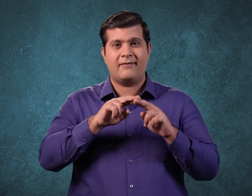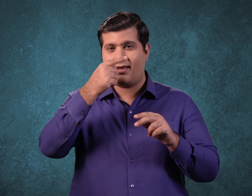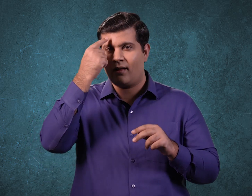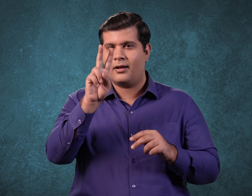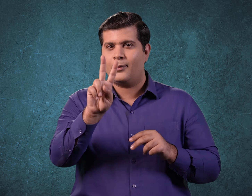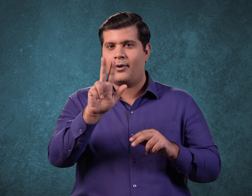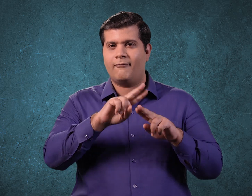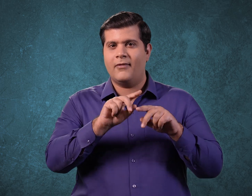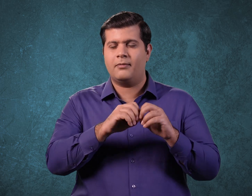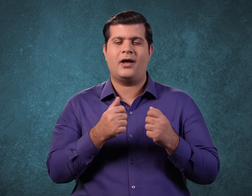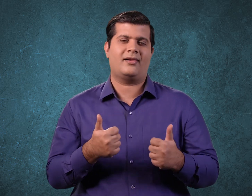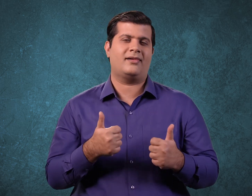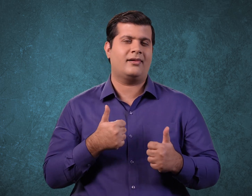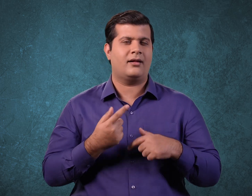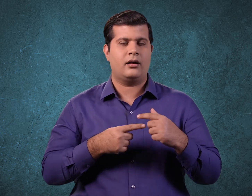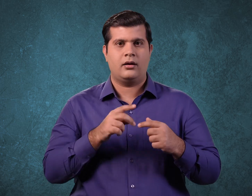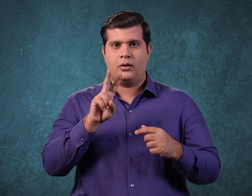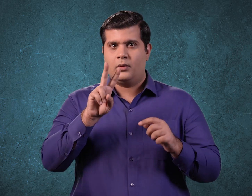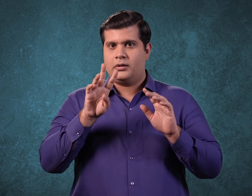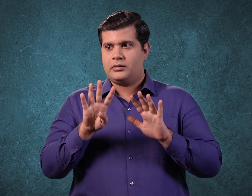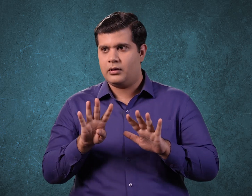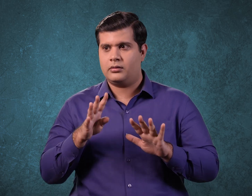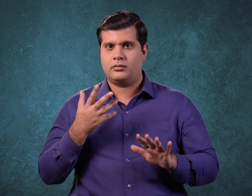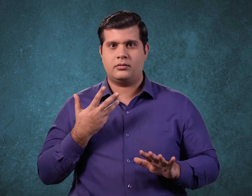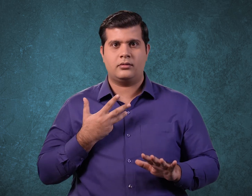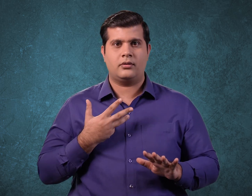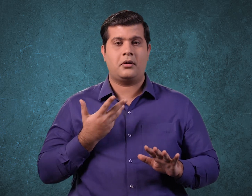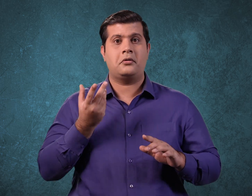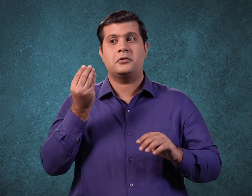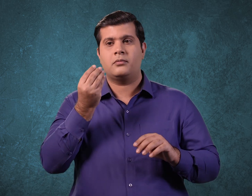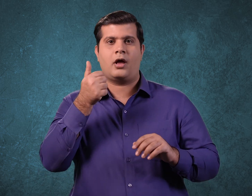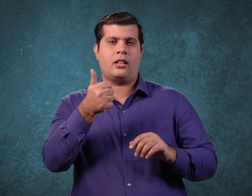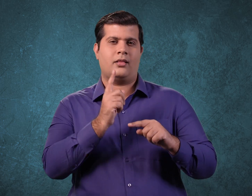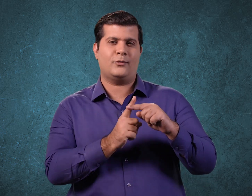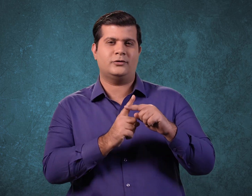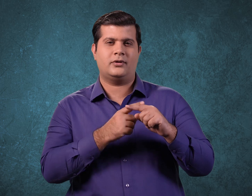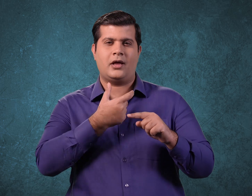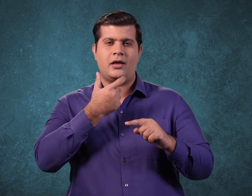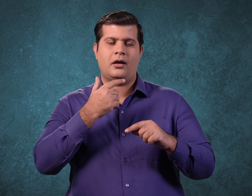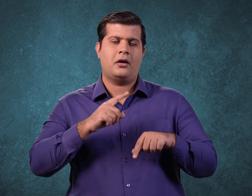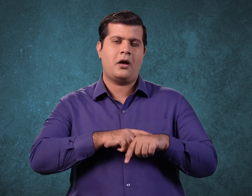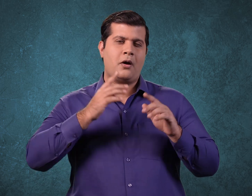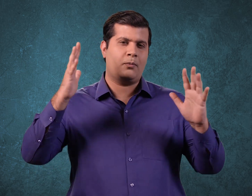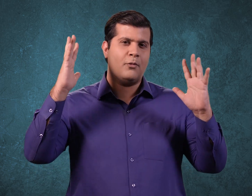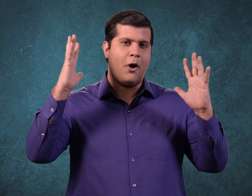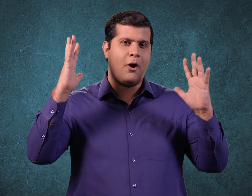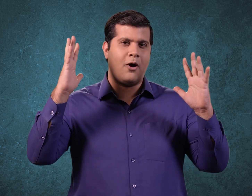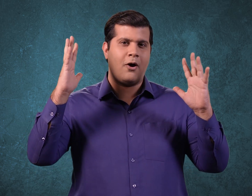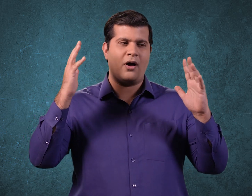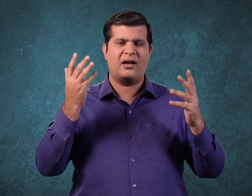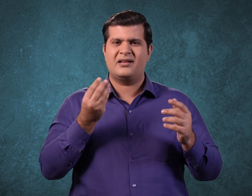20th February then it's okay. But 29th February is difficult for most. So some think it keeps them young and some